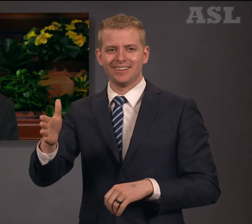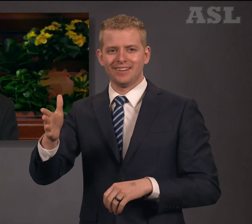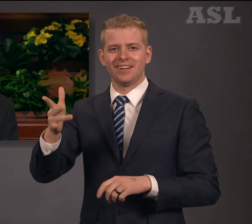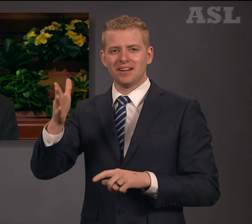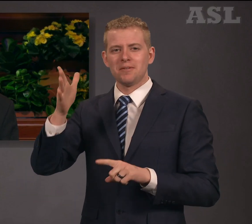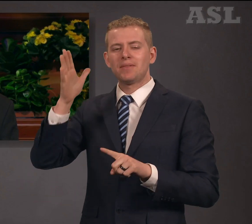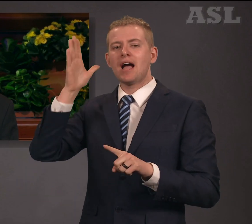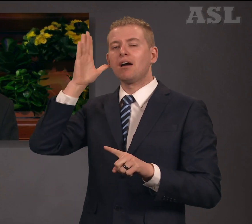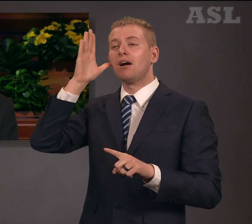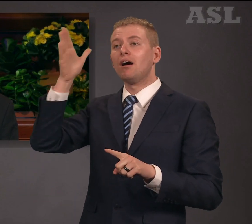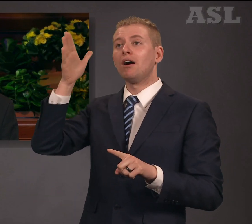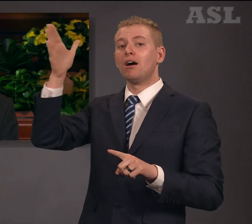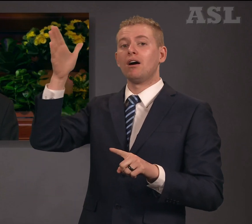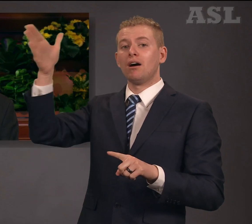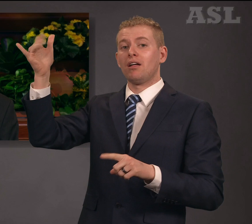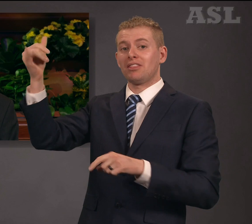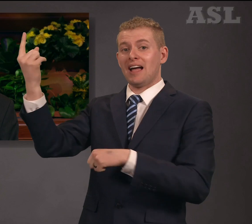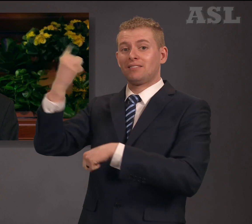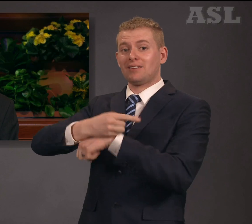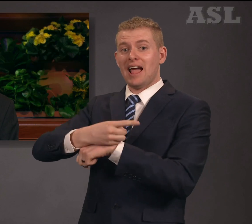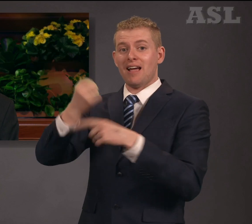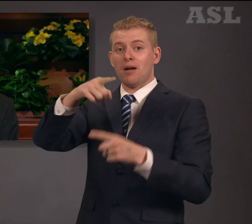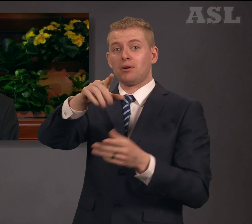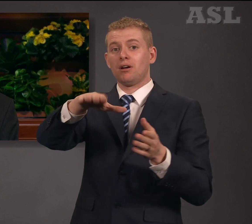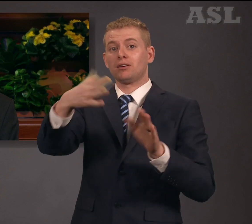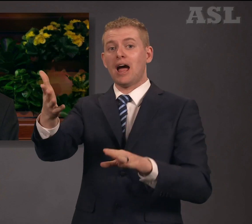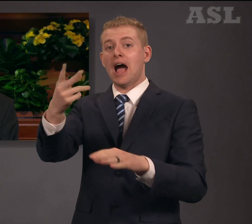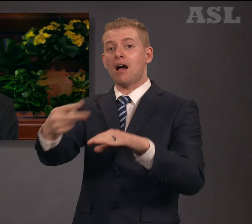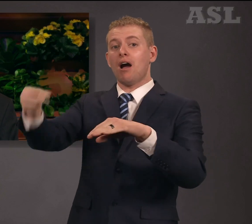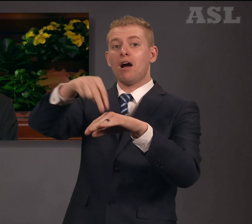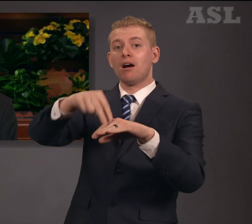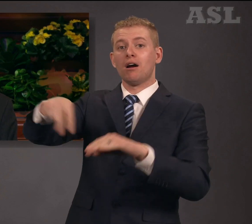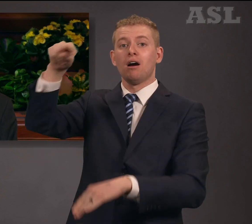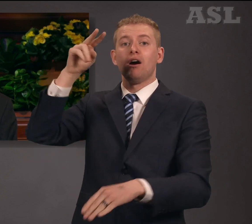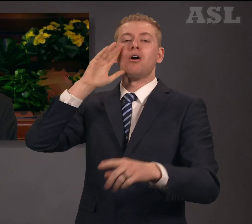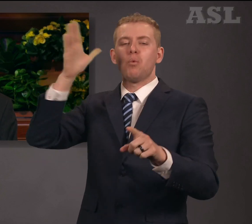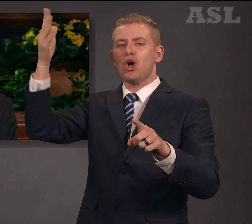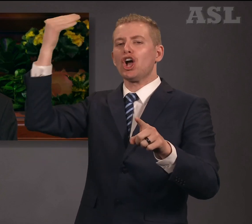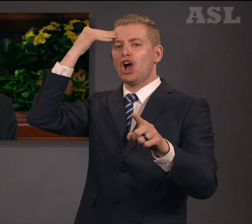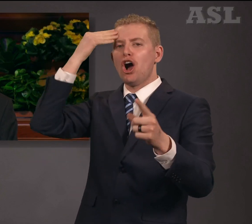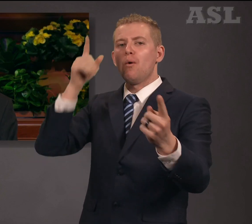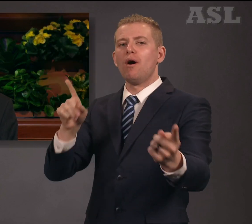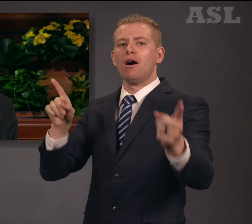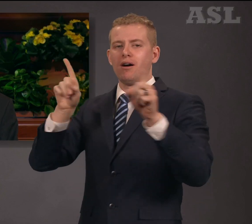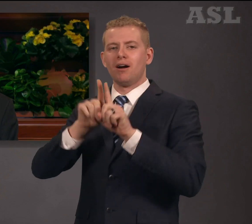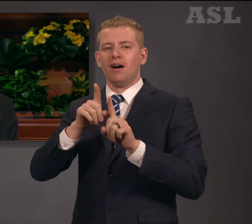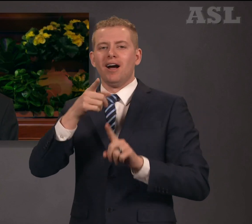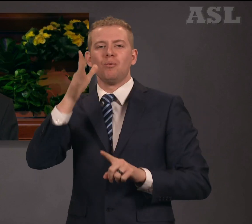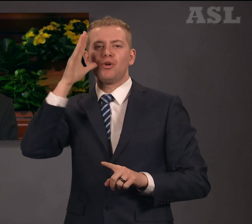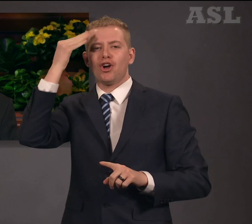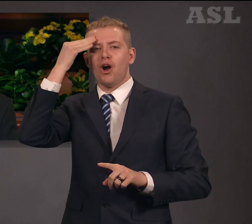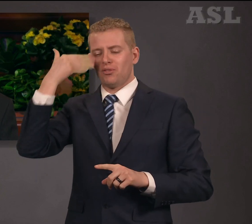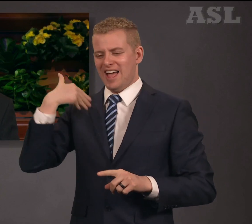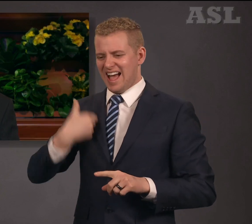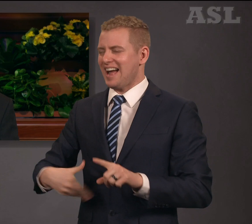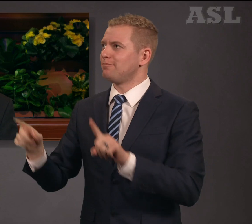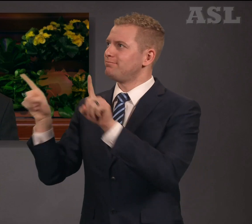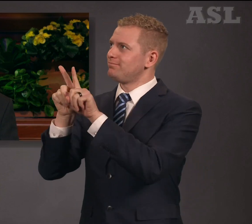At that day ye shall know that I am in my Father, and